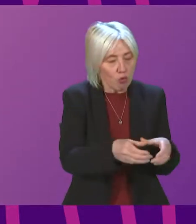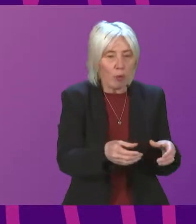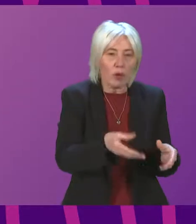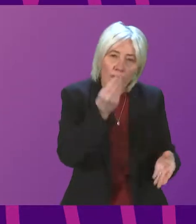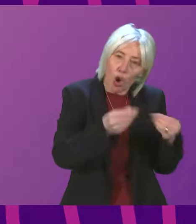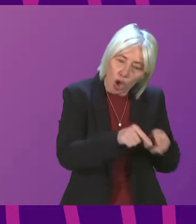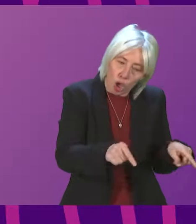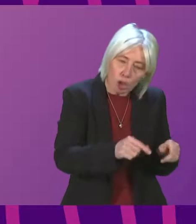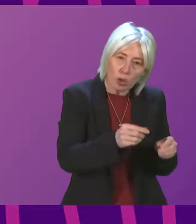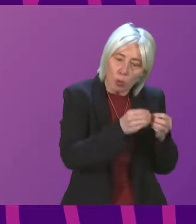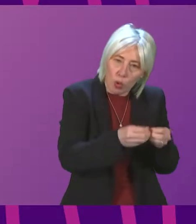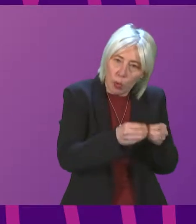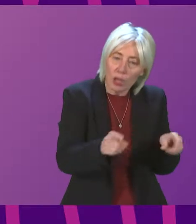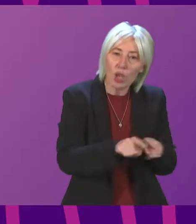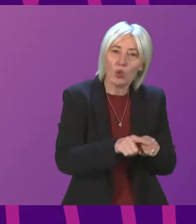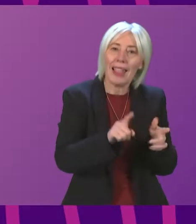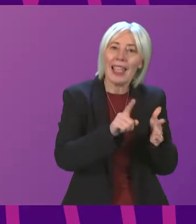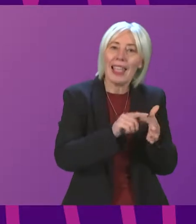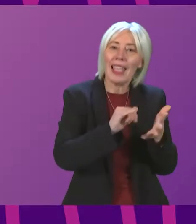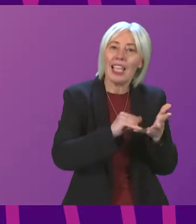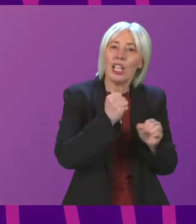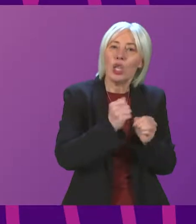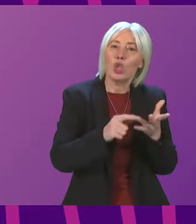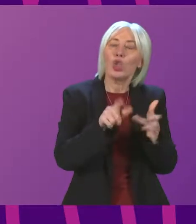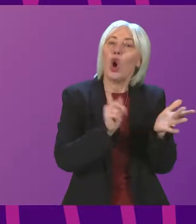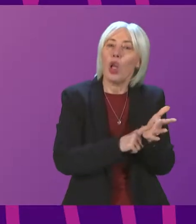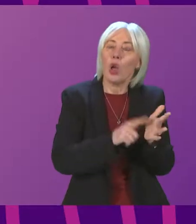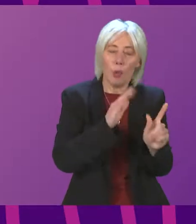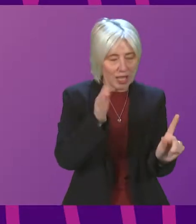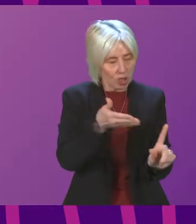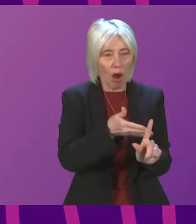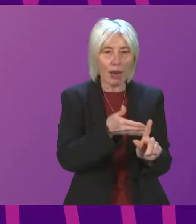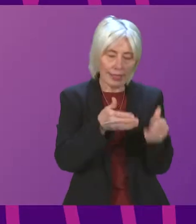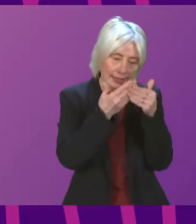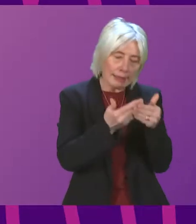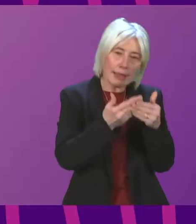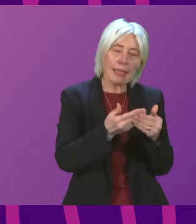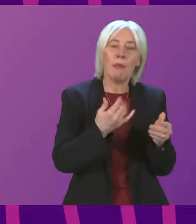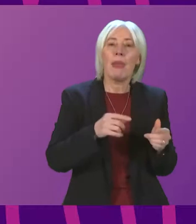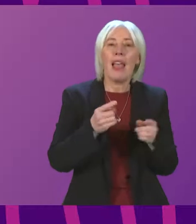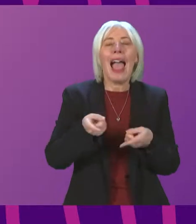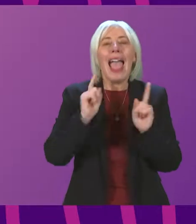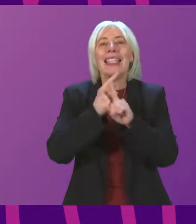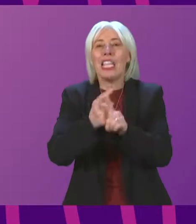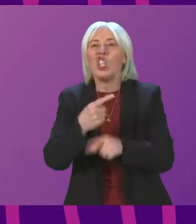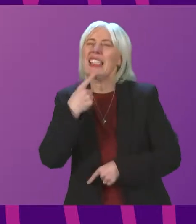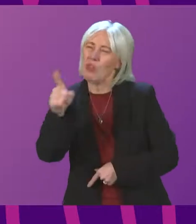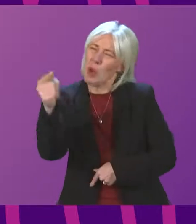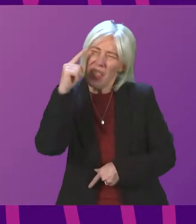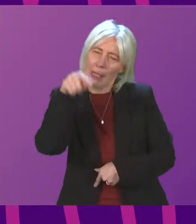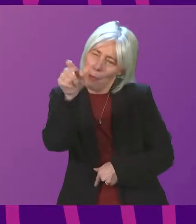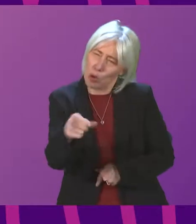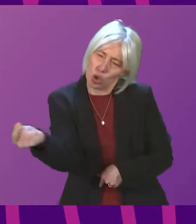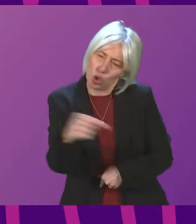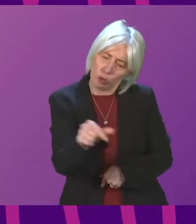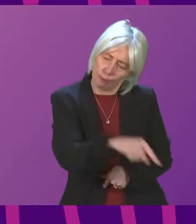support. Additionally, e-school will be offering specialised targeted study support via referral from their head teacher for those young people considered to have